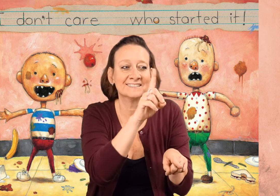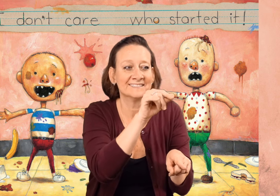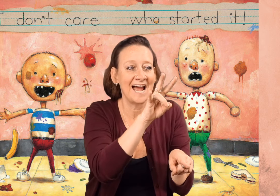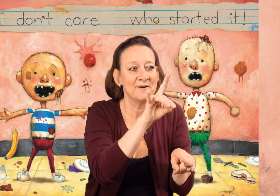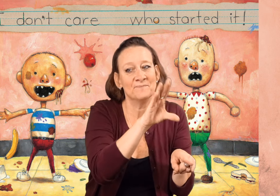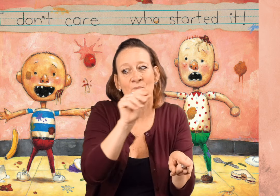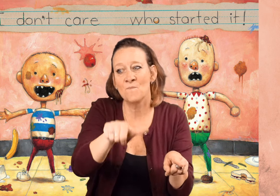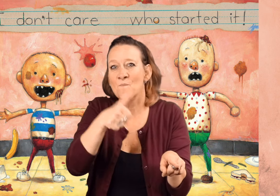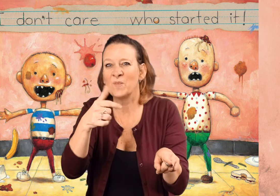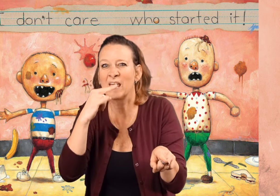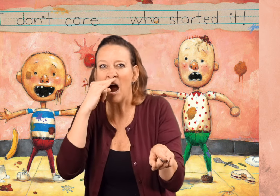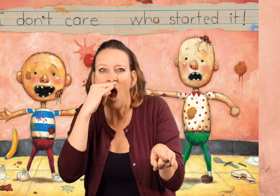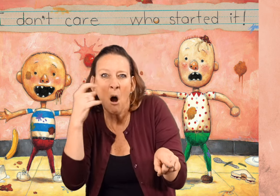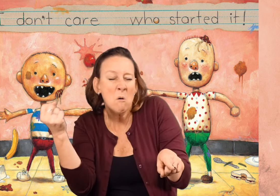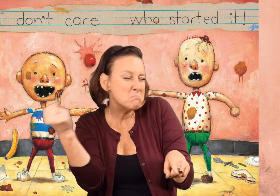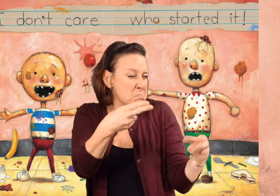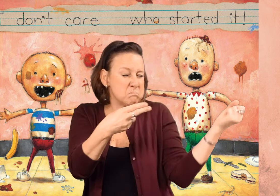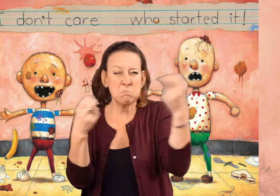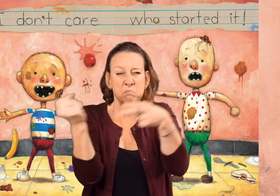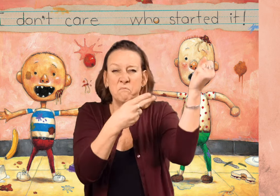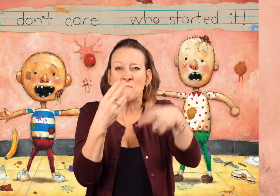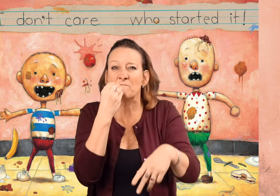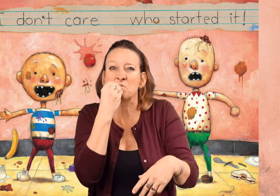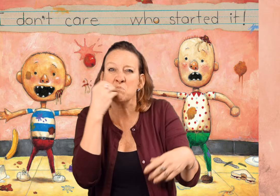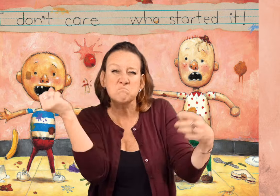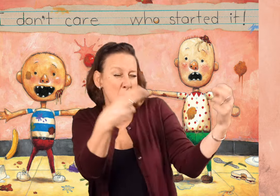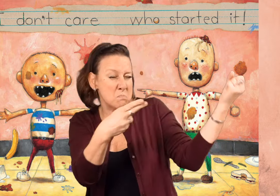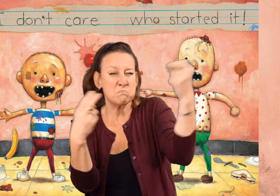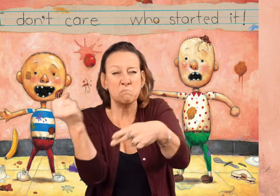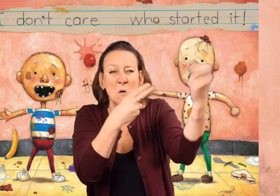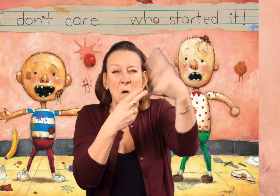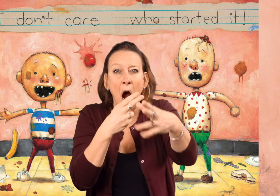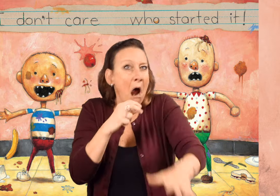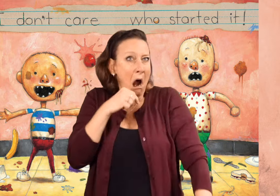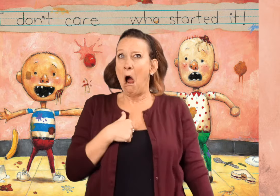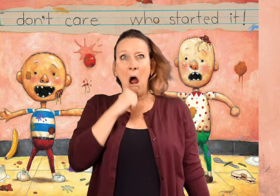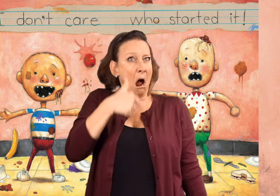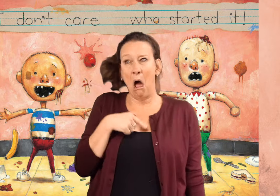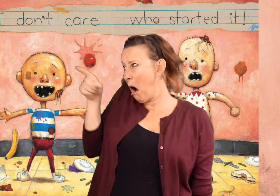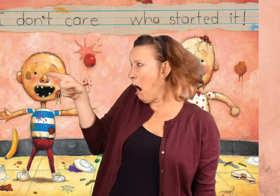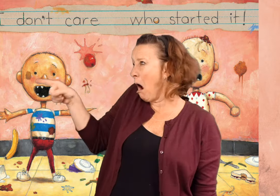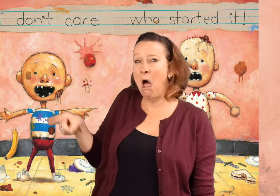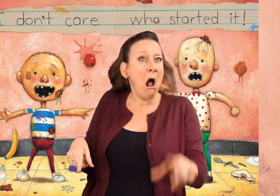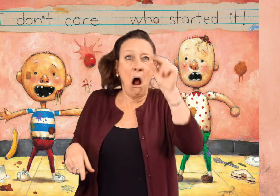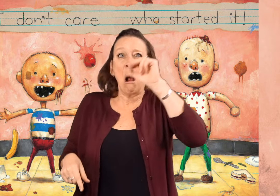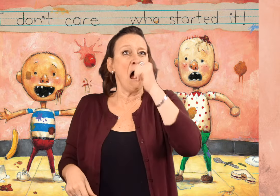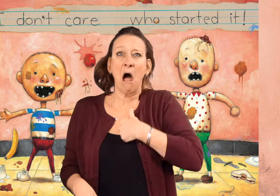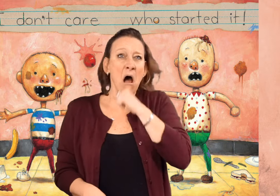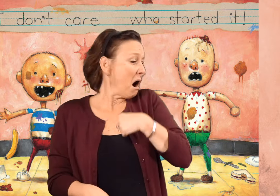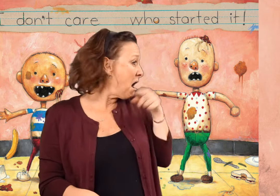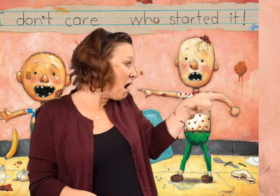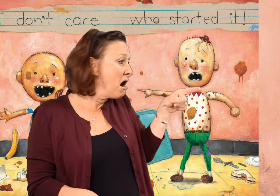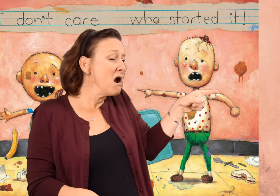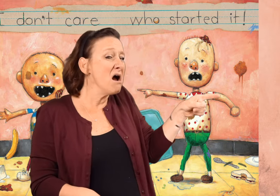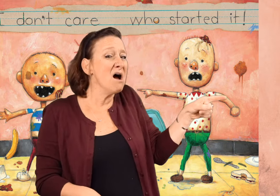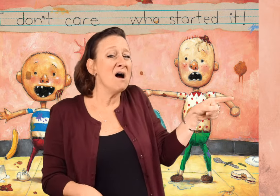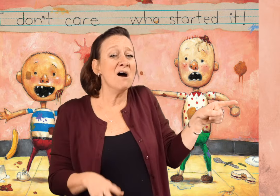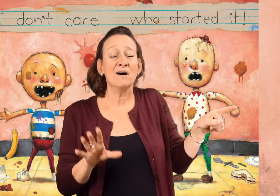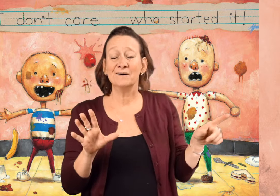David and another kid are throwing food back and forth at each other. It wasn't me. It's him. It wasn't